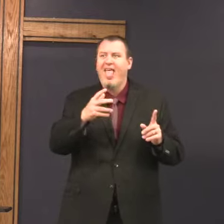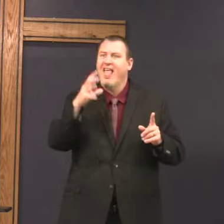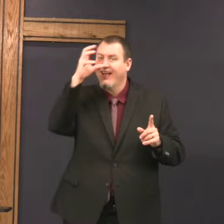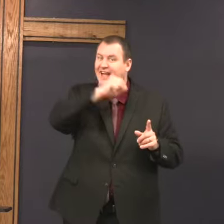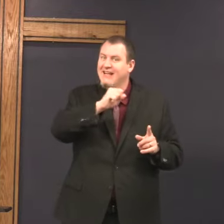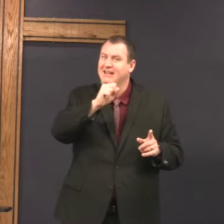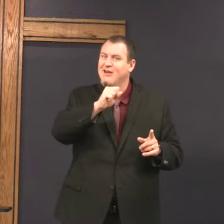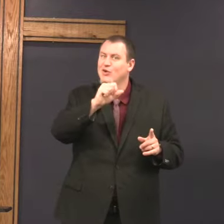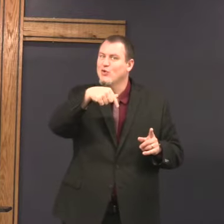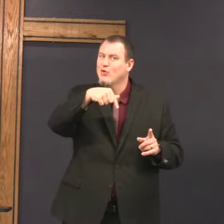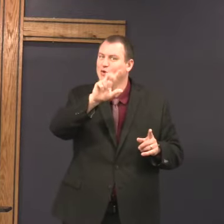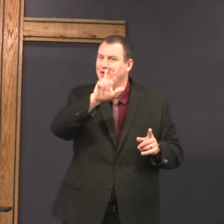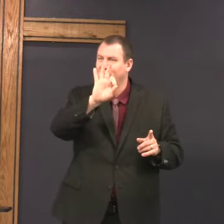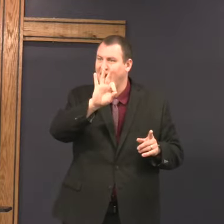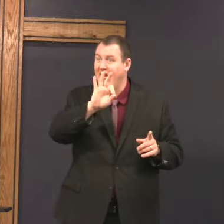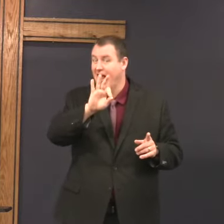I see a lot of people trying to guess.